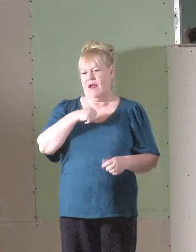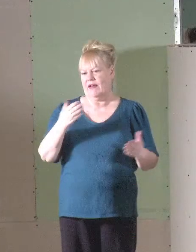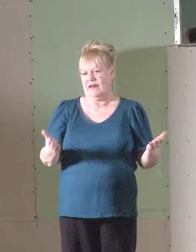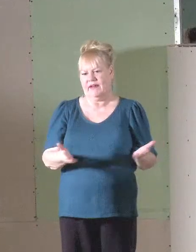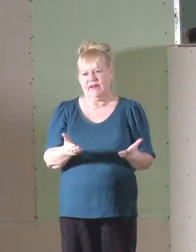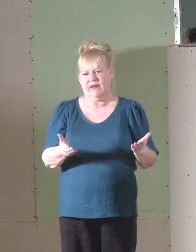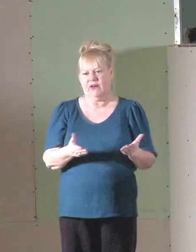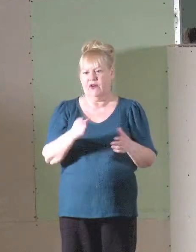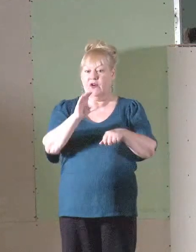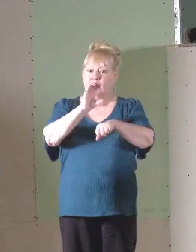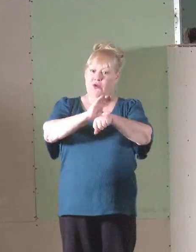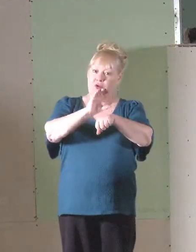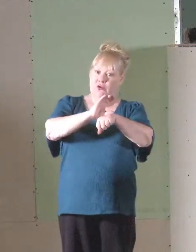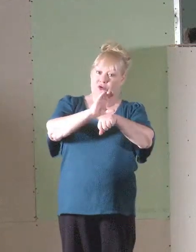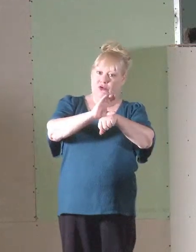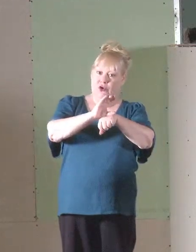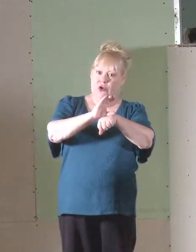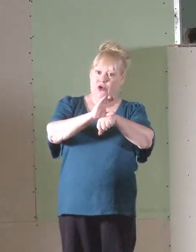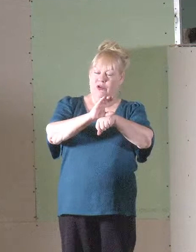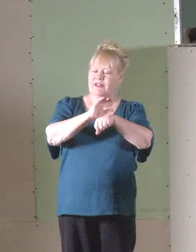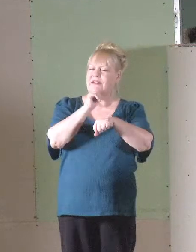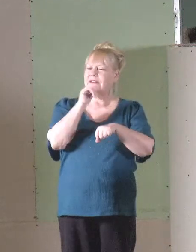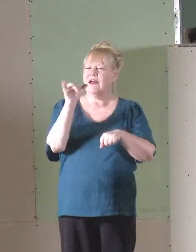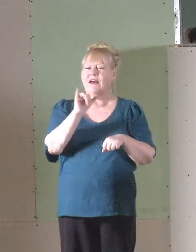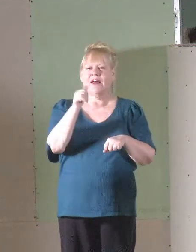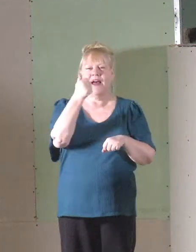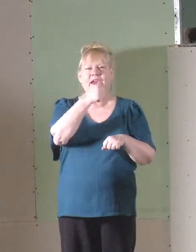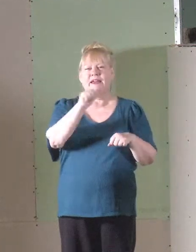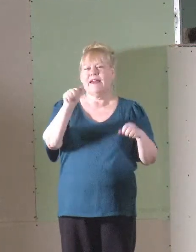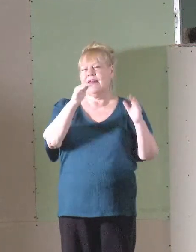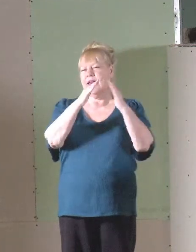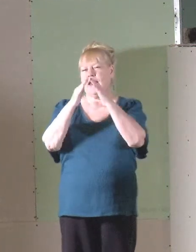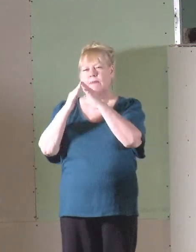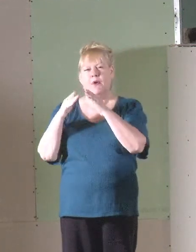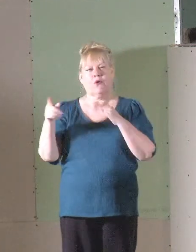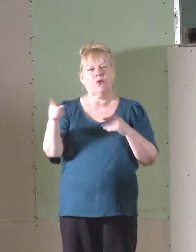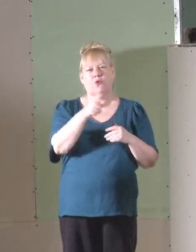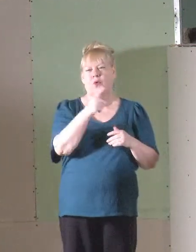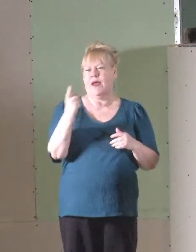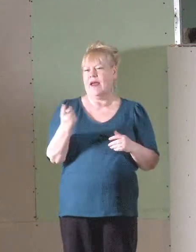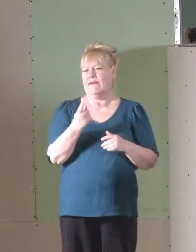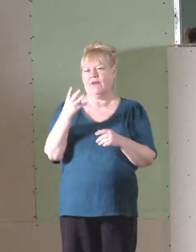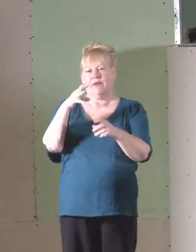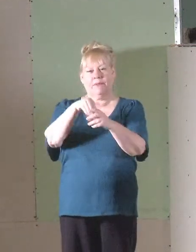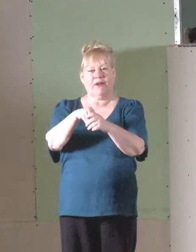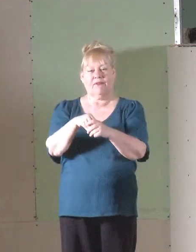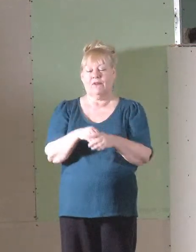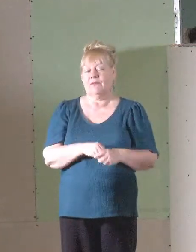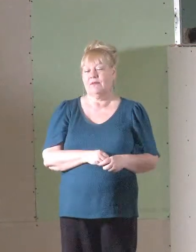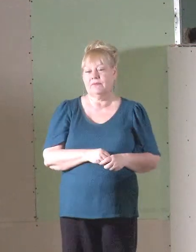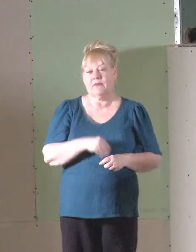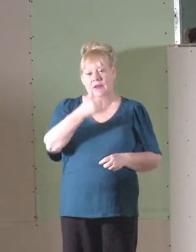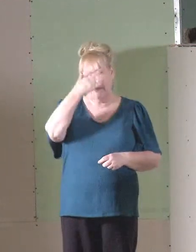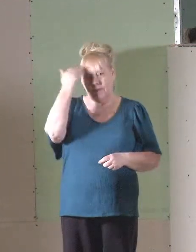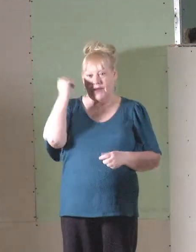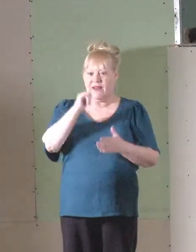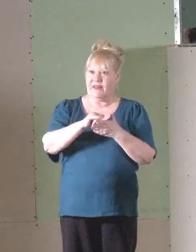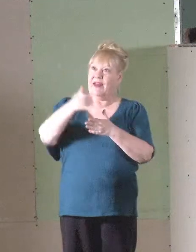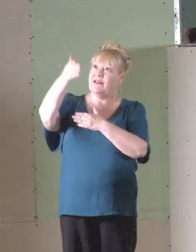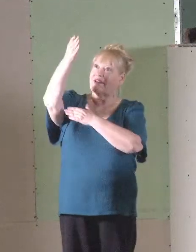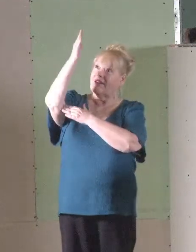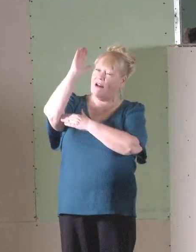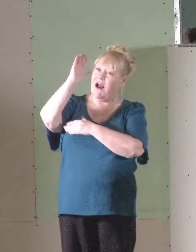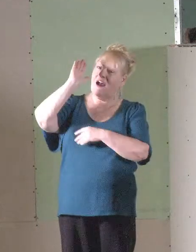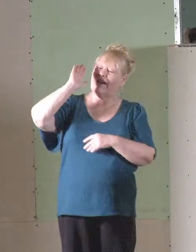The church is unlike any community you've ever been a part of. Because it's God's